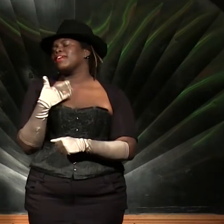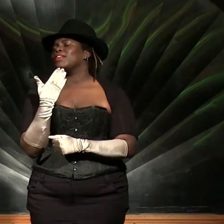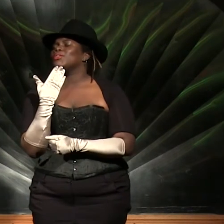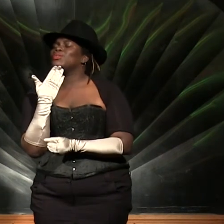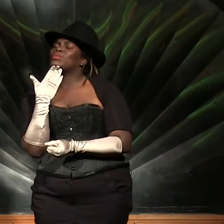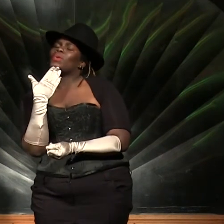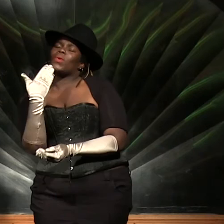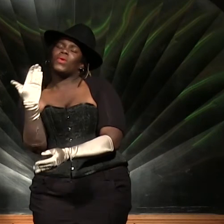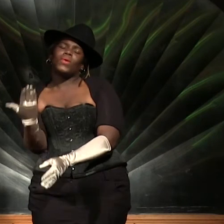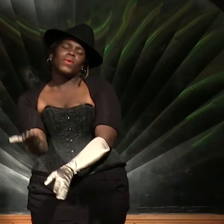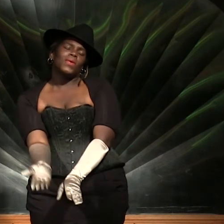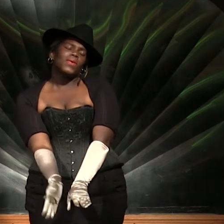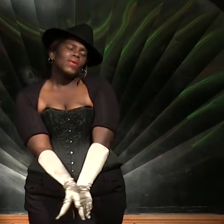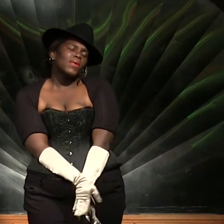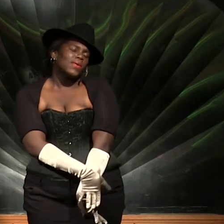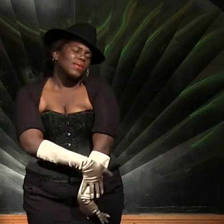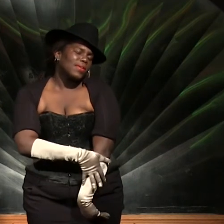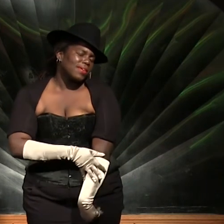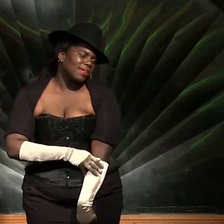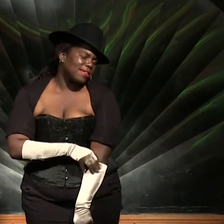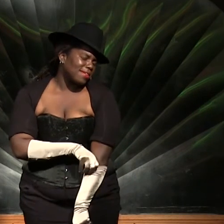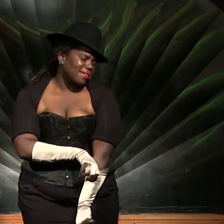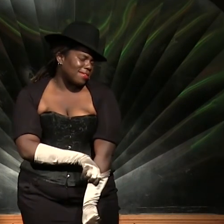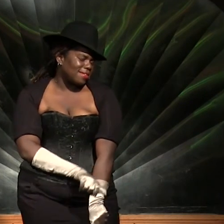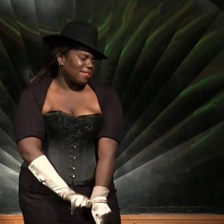so good I